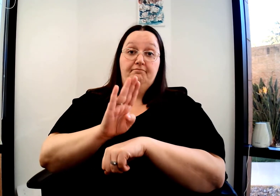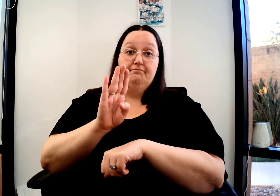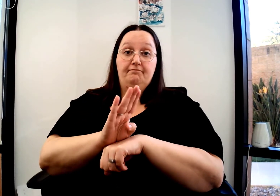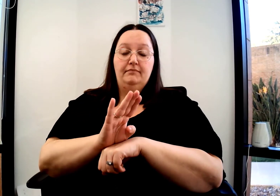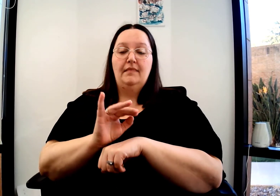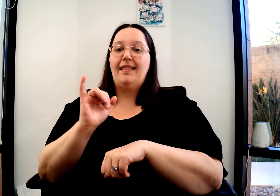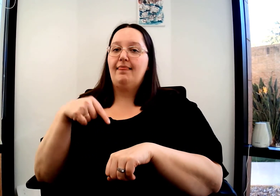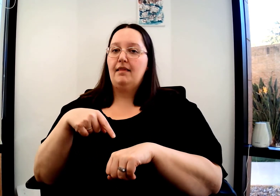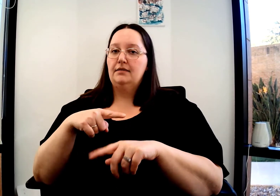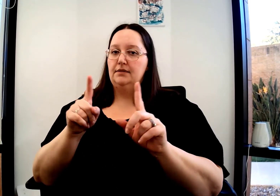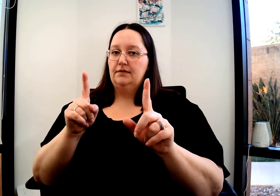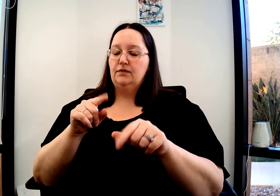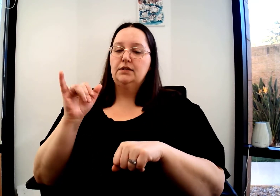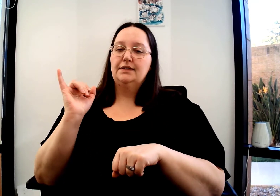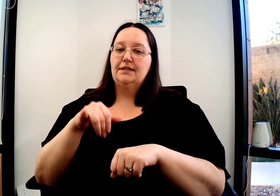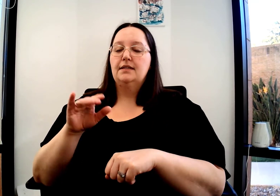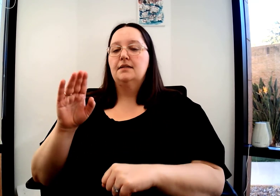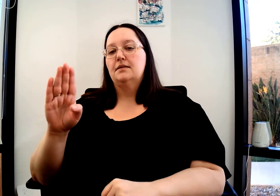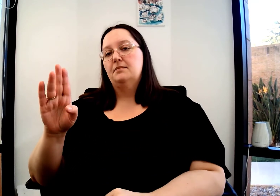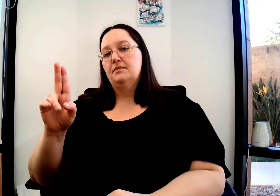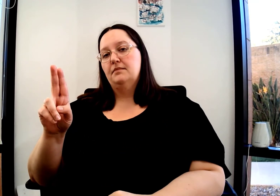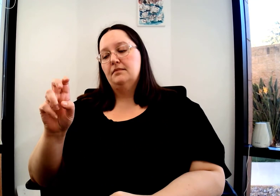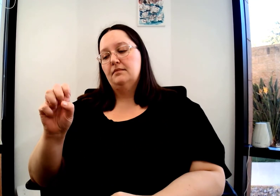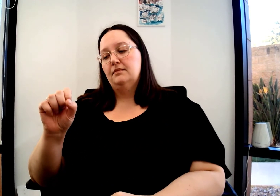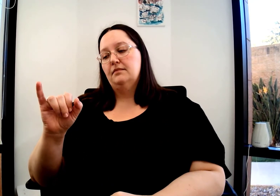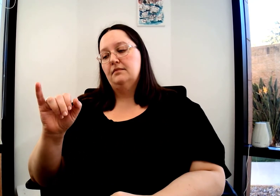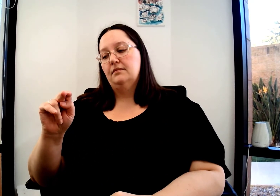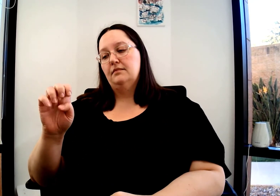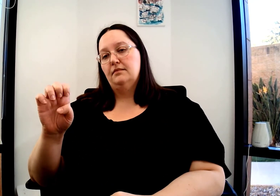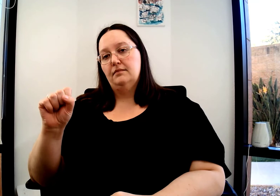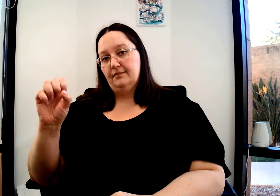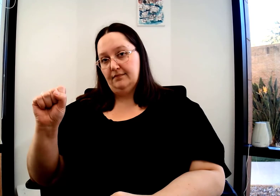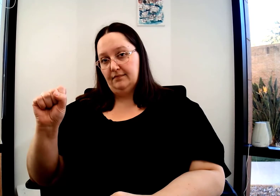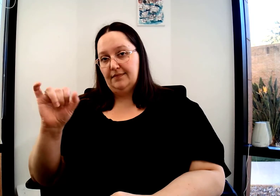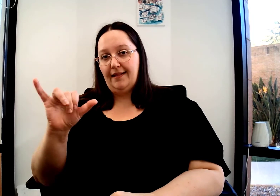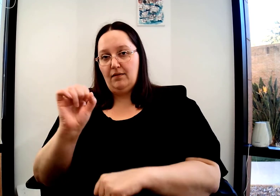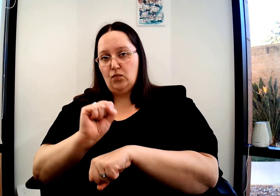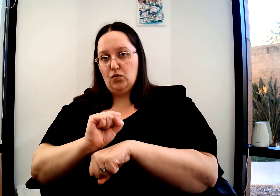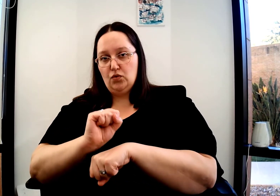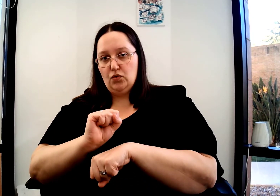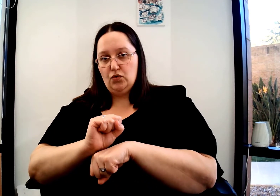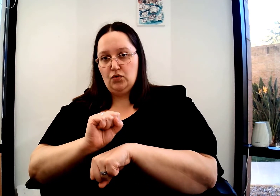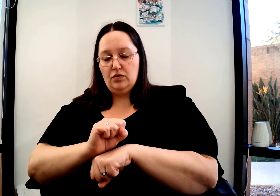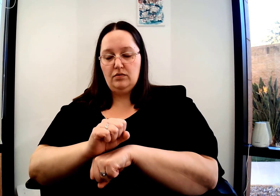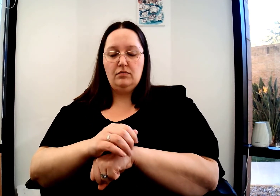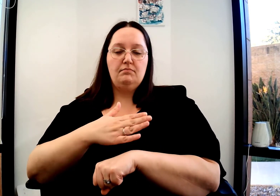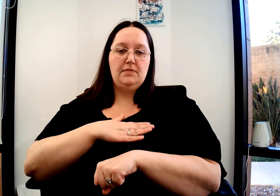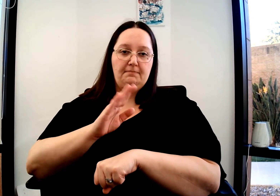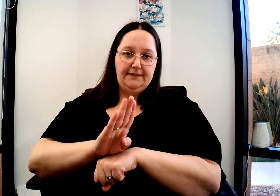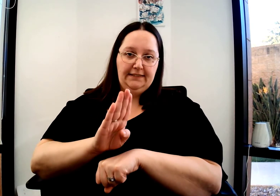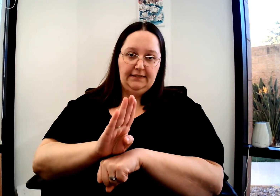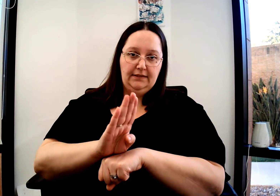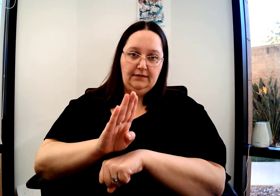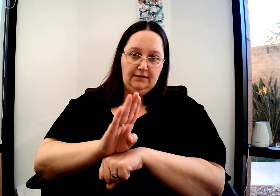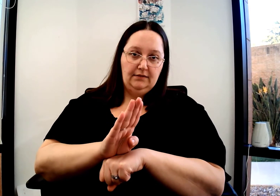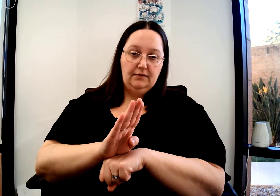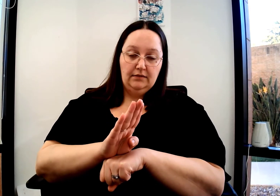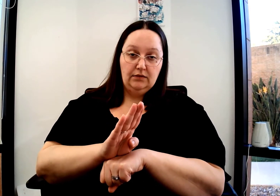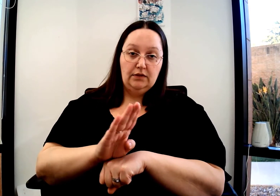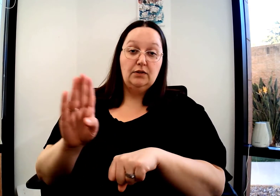If you tap up and down, though, that's easy to confuse. That's different. That is the sign business, as in work. My business.